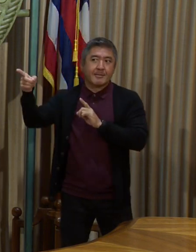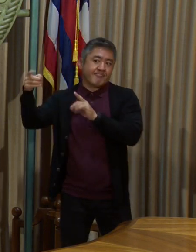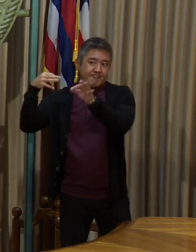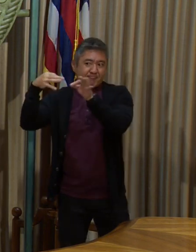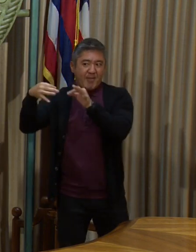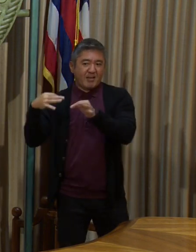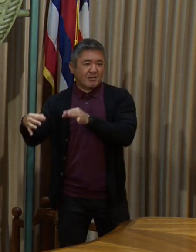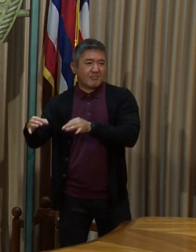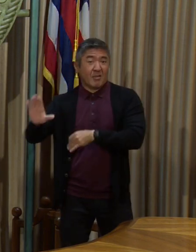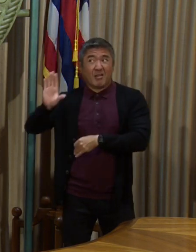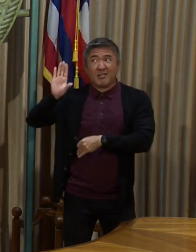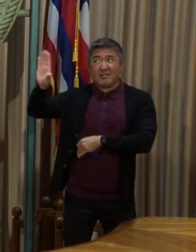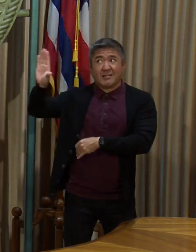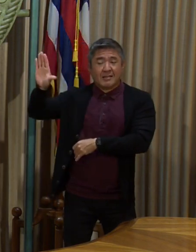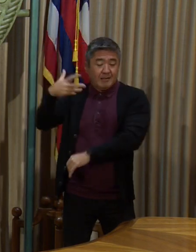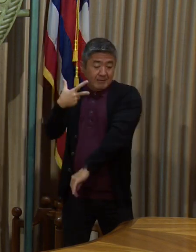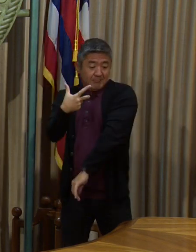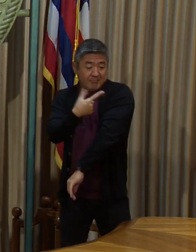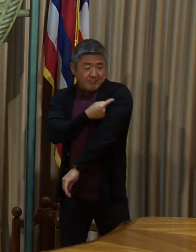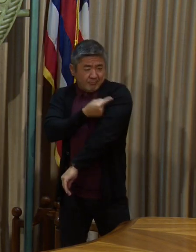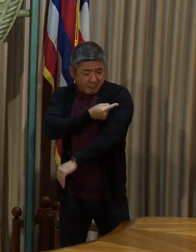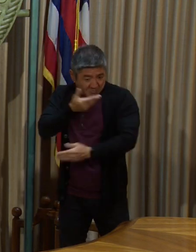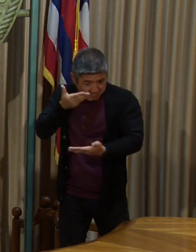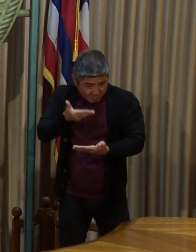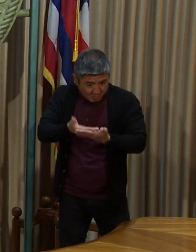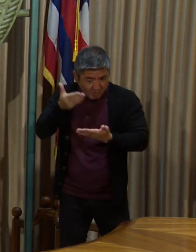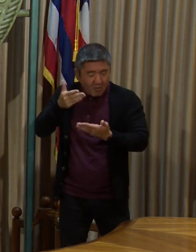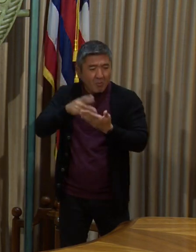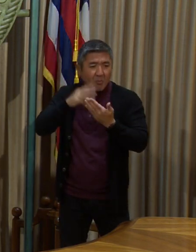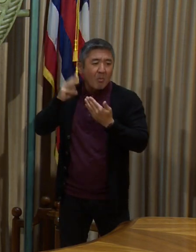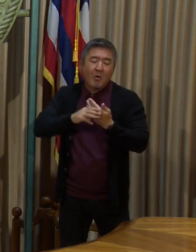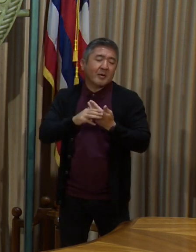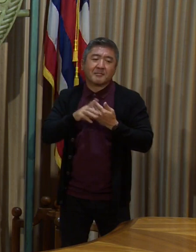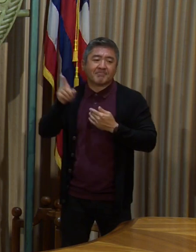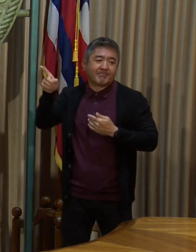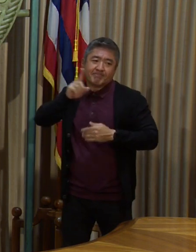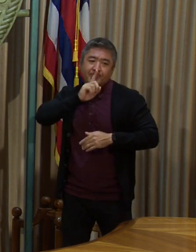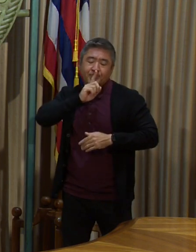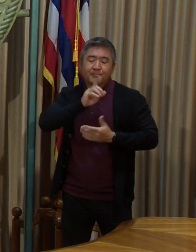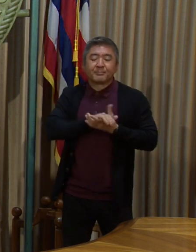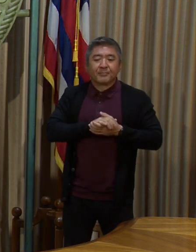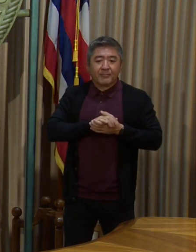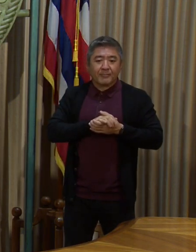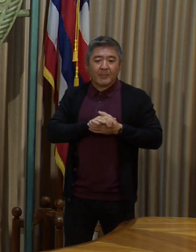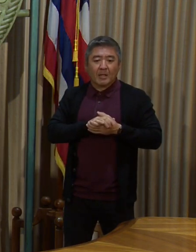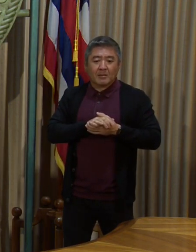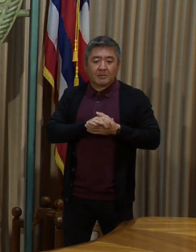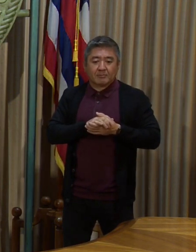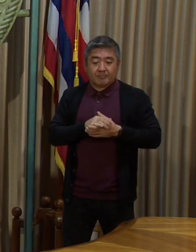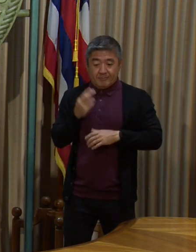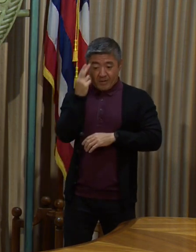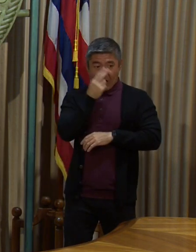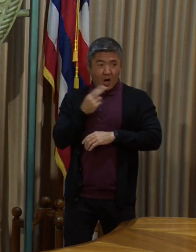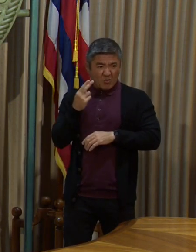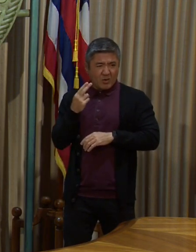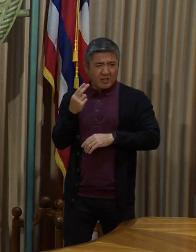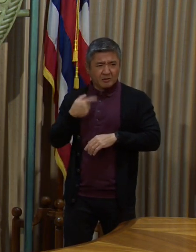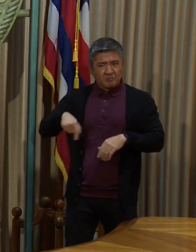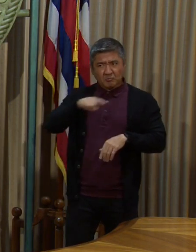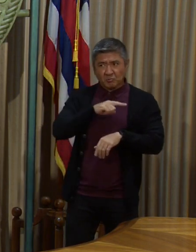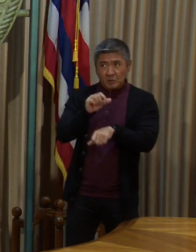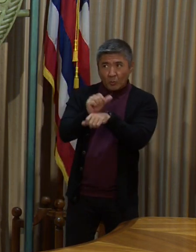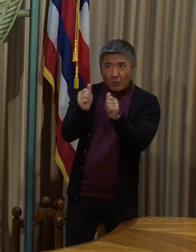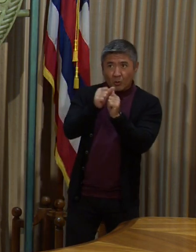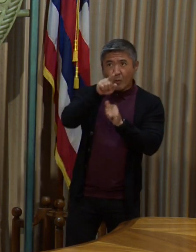verification program. You know, we are working with several vendors as